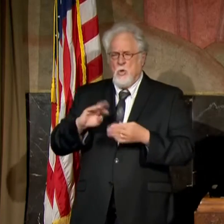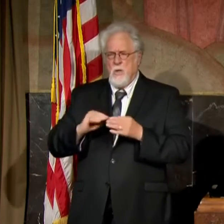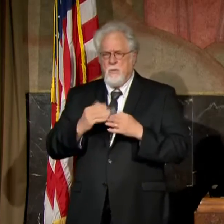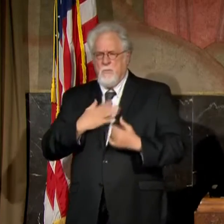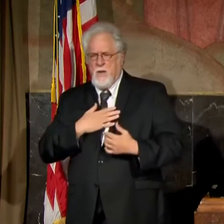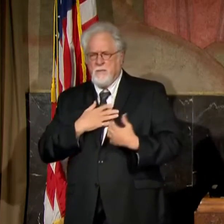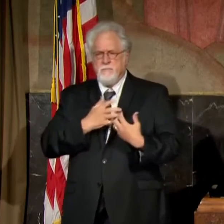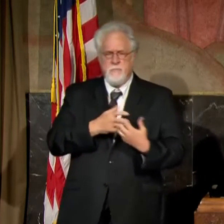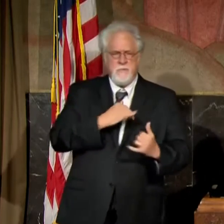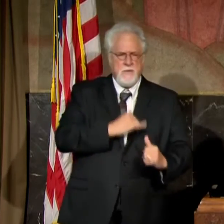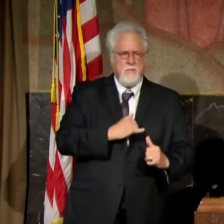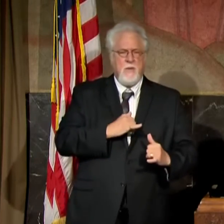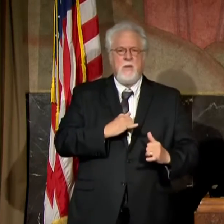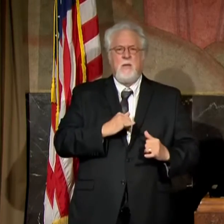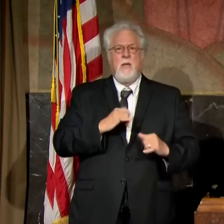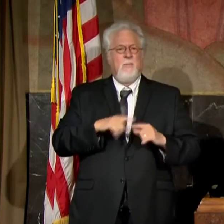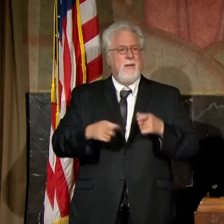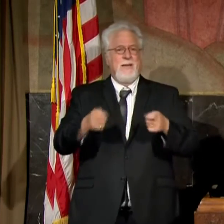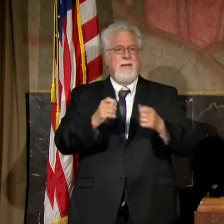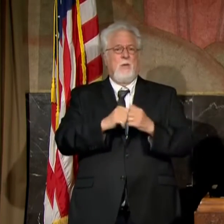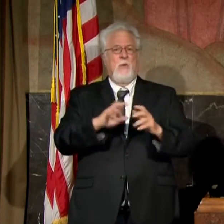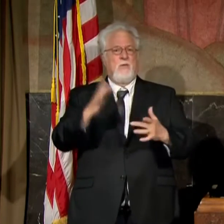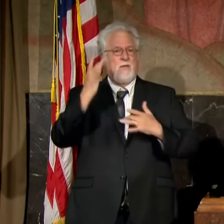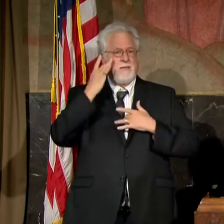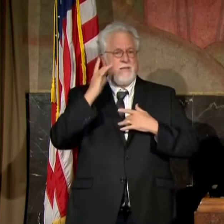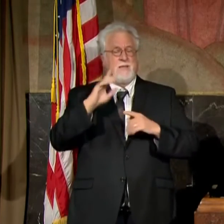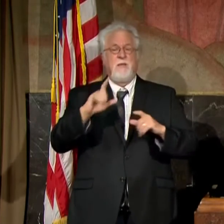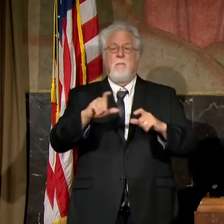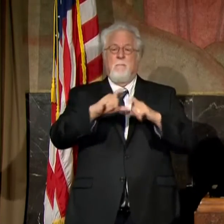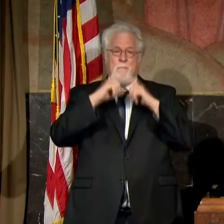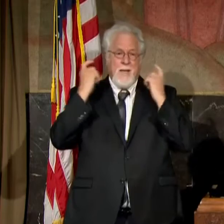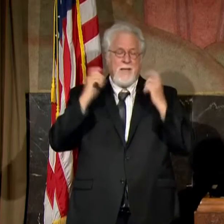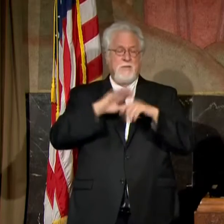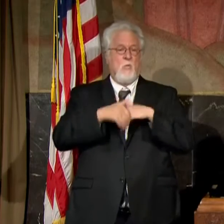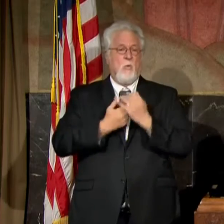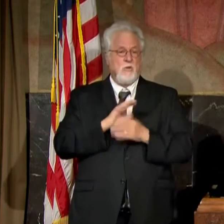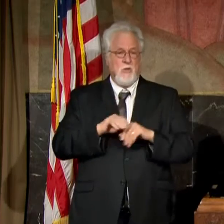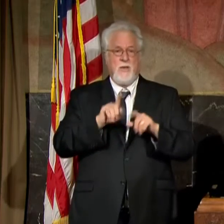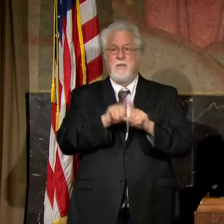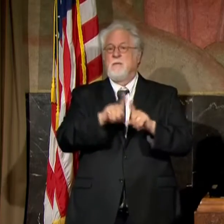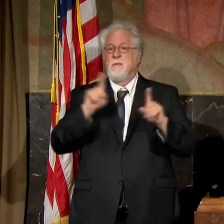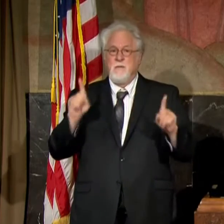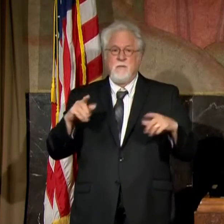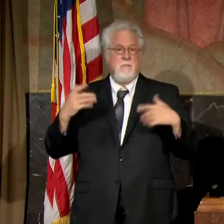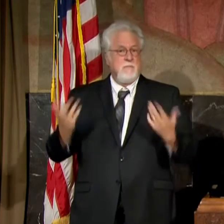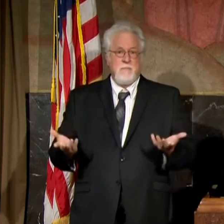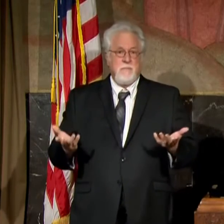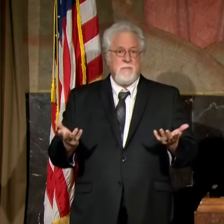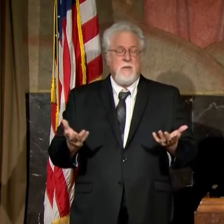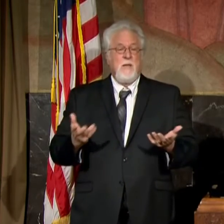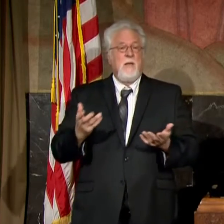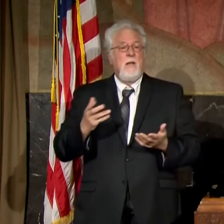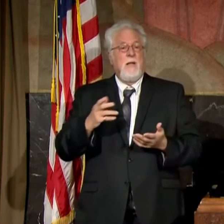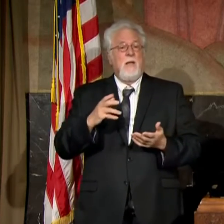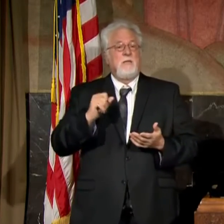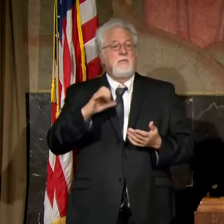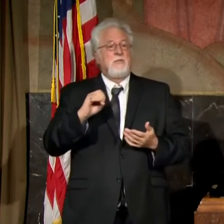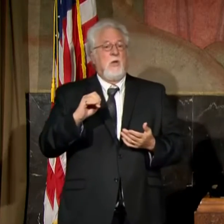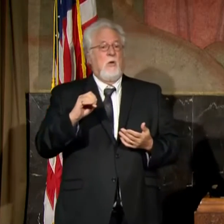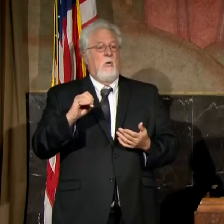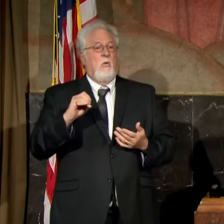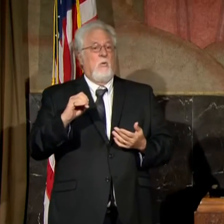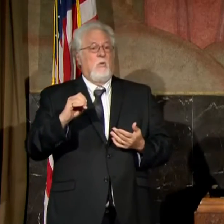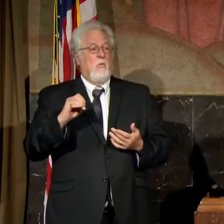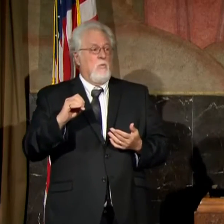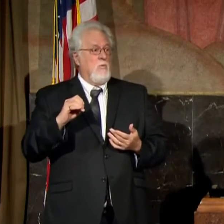my number, is deal with disease. Wear the mask. Wash your hands. Keep your distance. So it